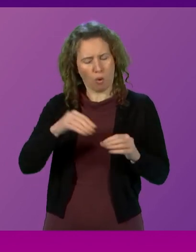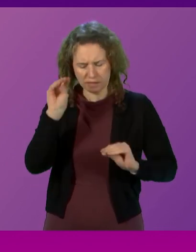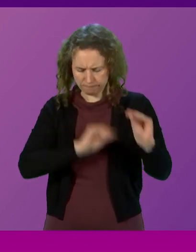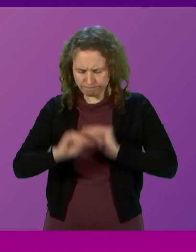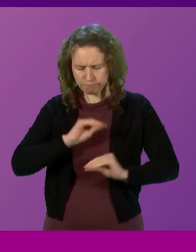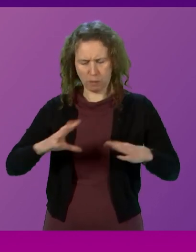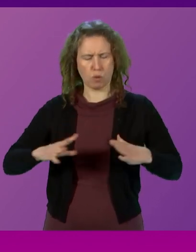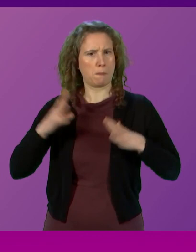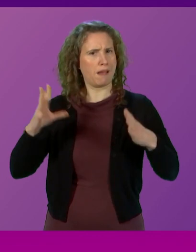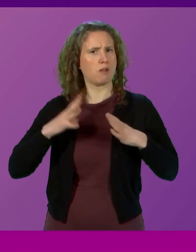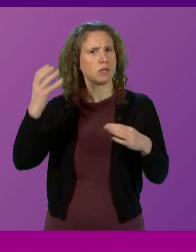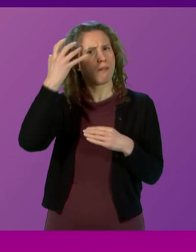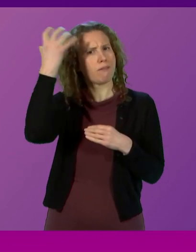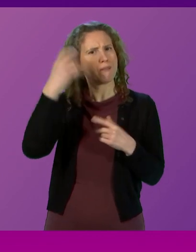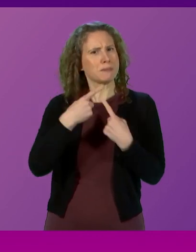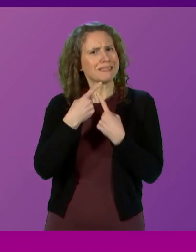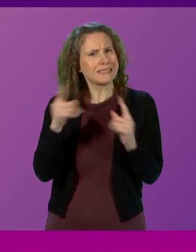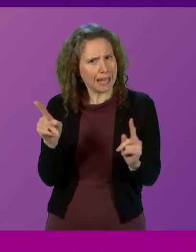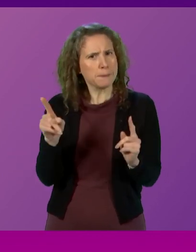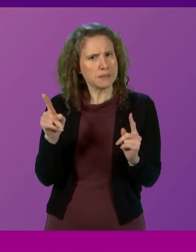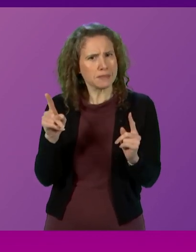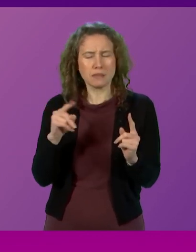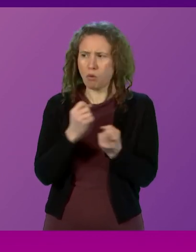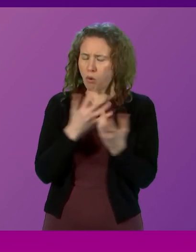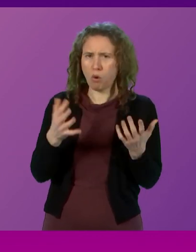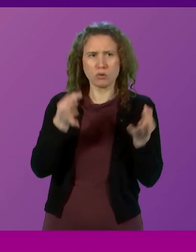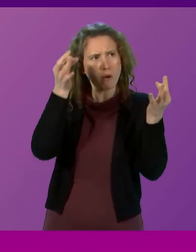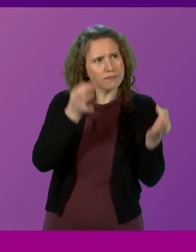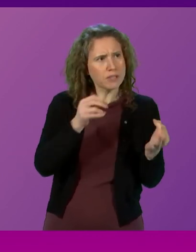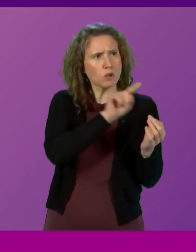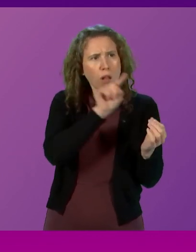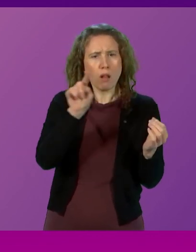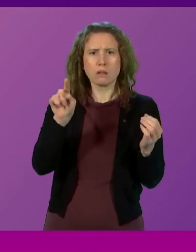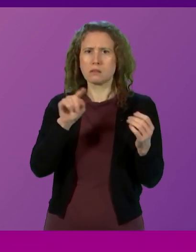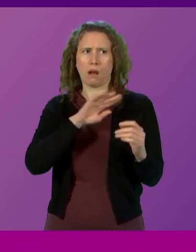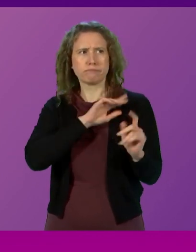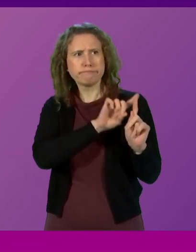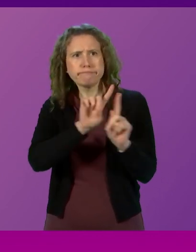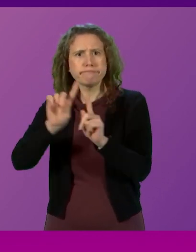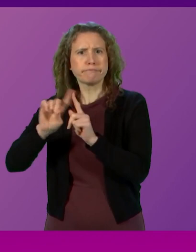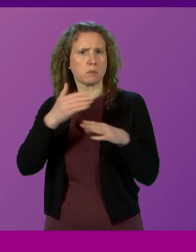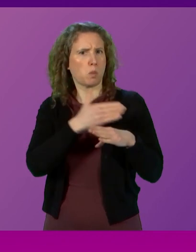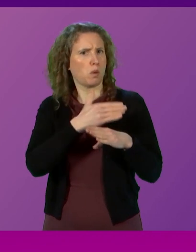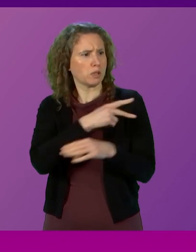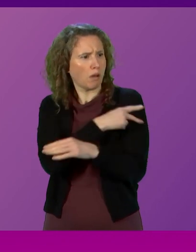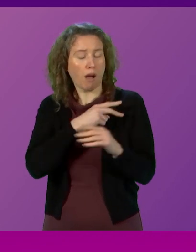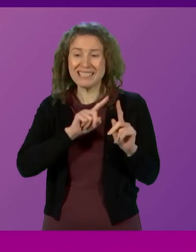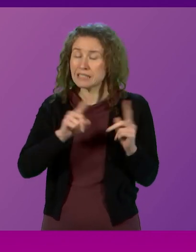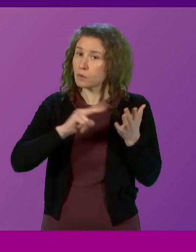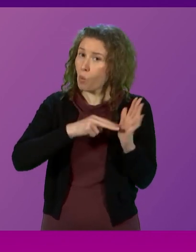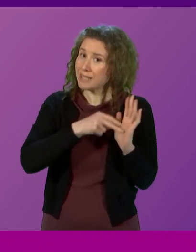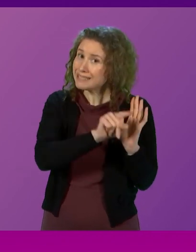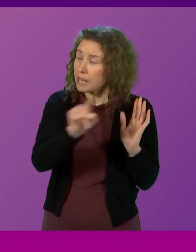of a Government Statement from the many officials that are involved but across a whole range of different organisations